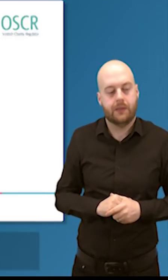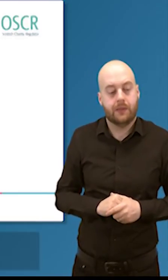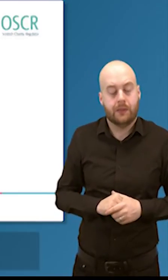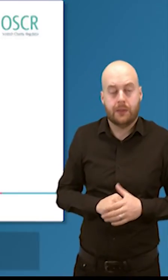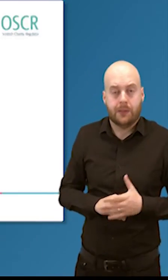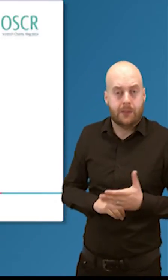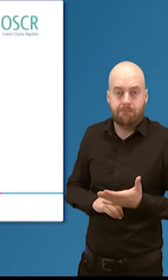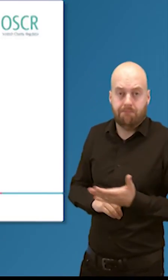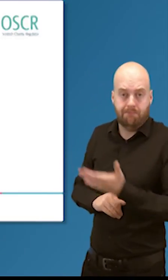there as you can see